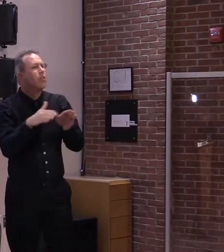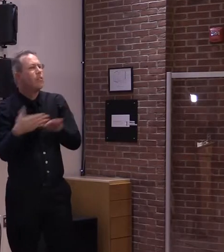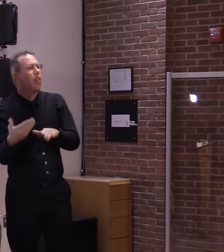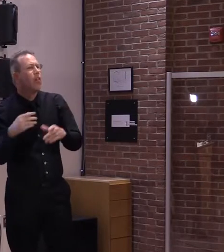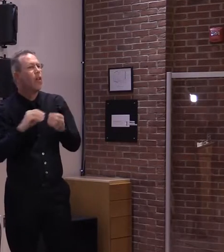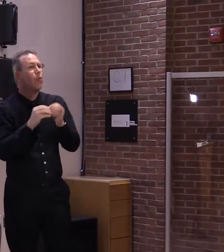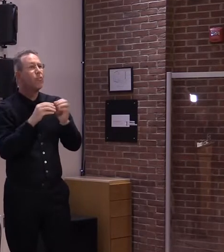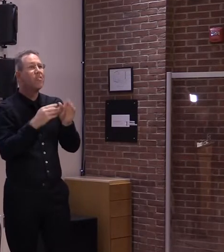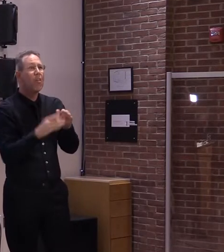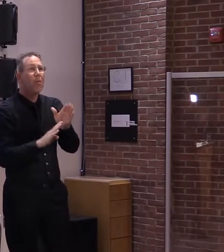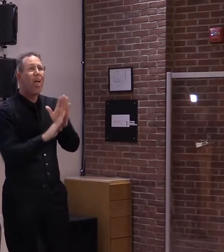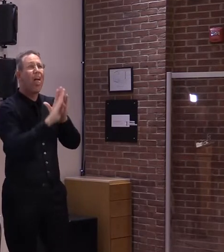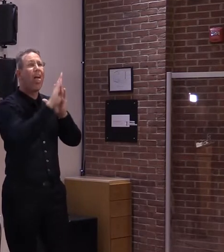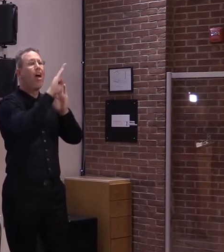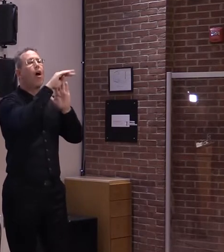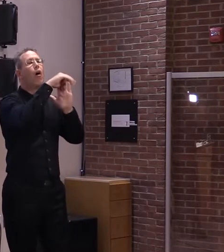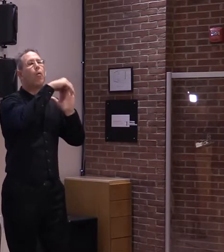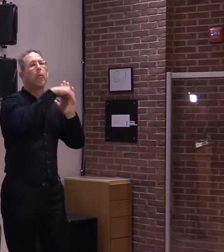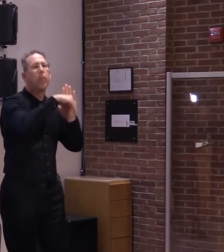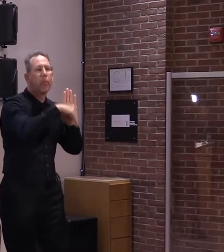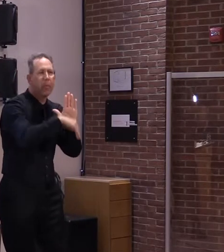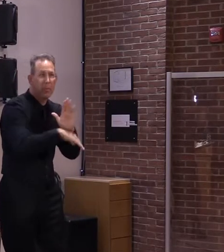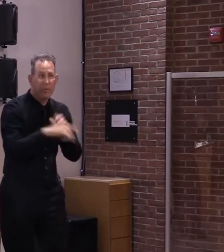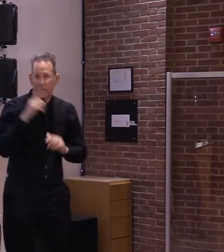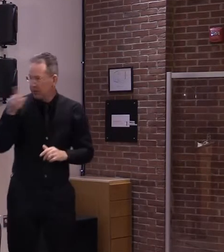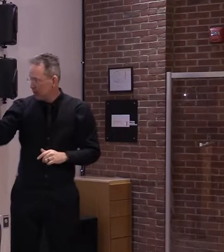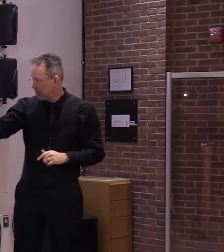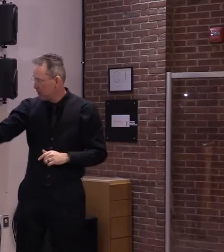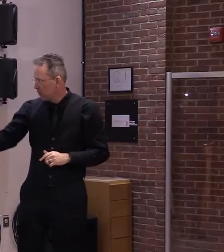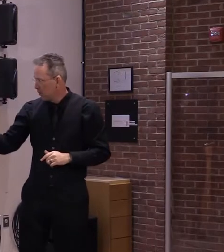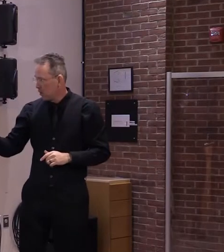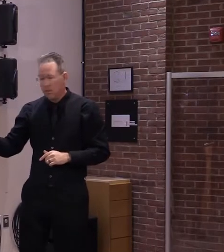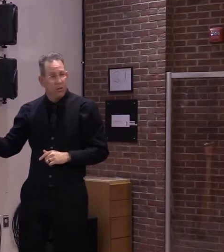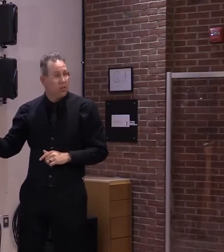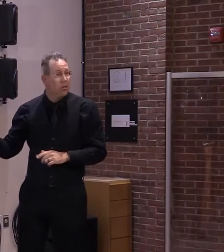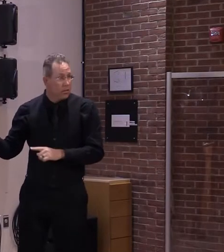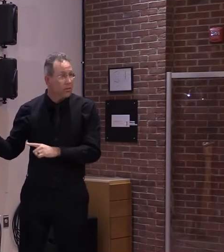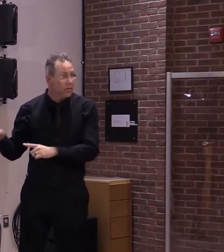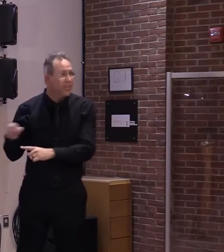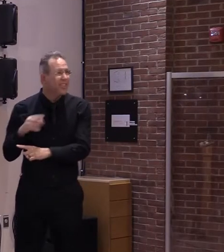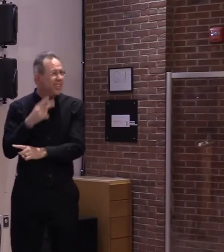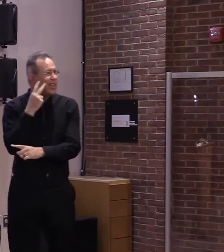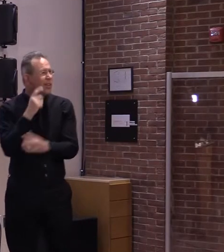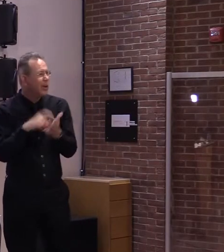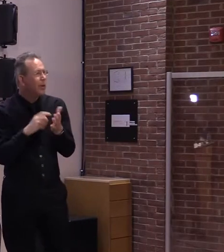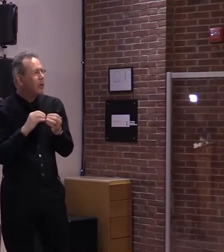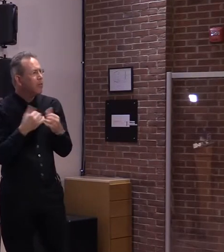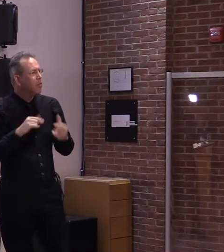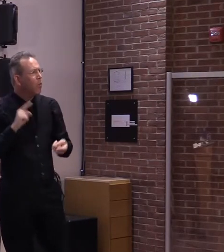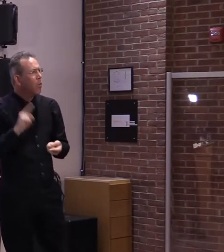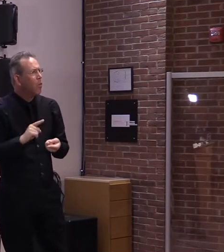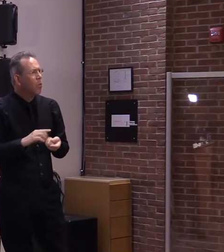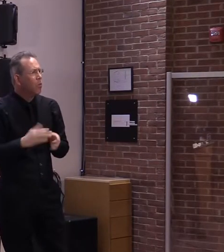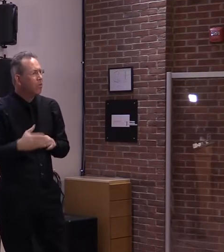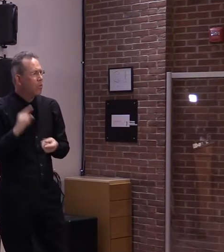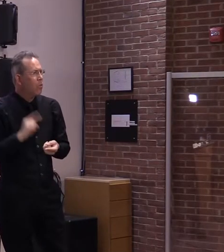hospitalization, we are also thankfully seeing our fatality rates continue to stay low and even decreasing.